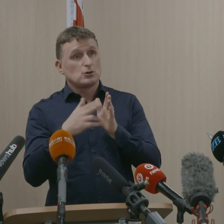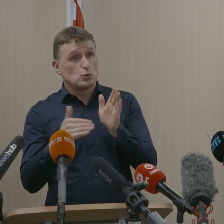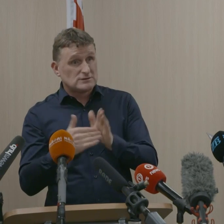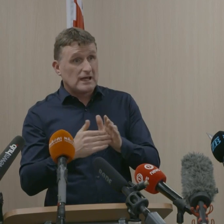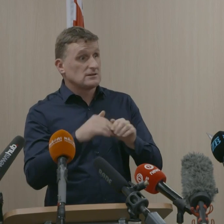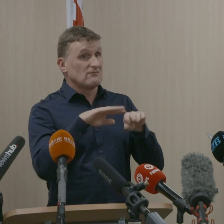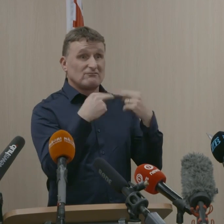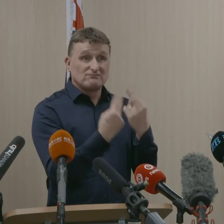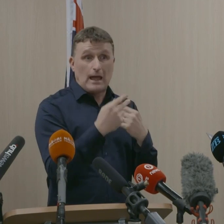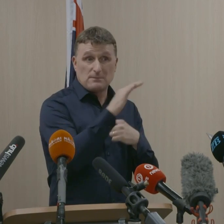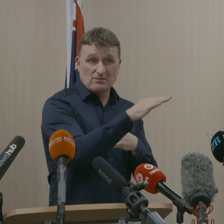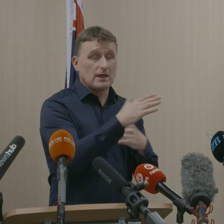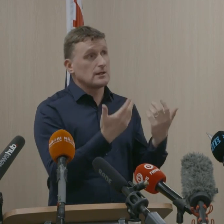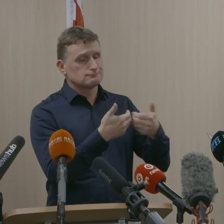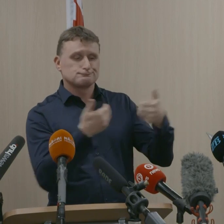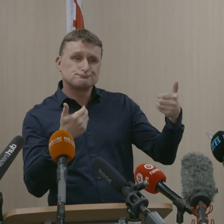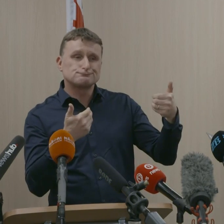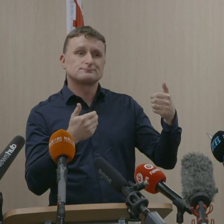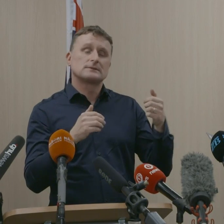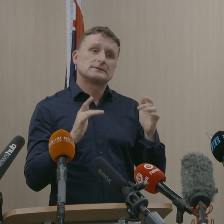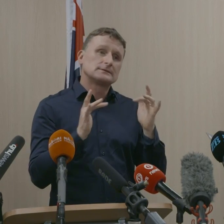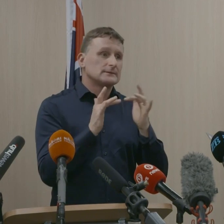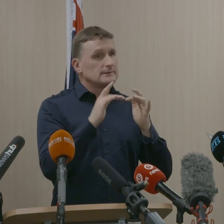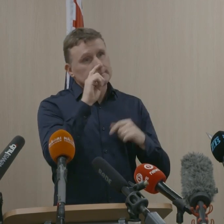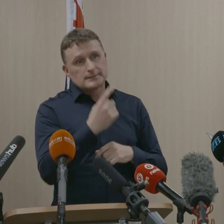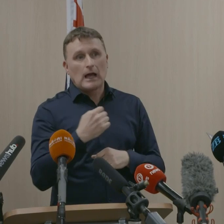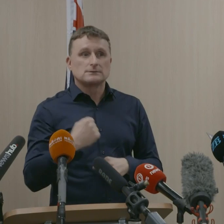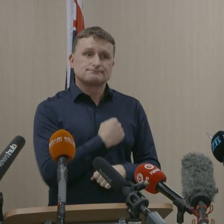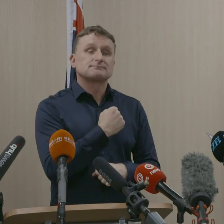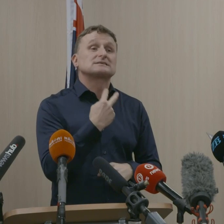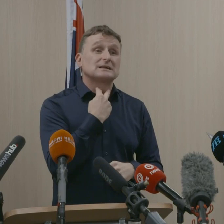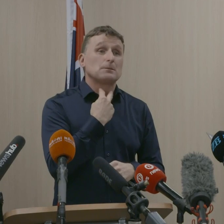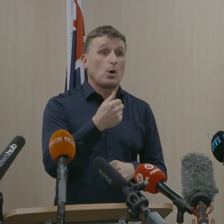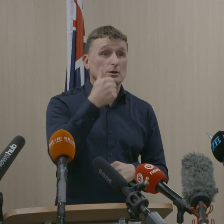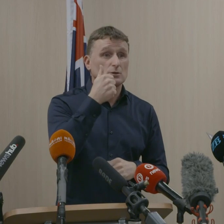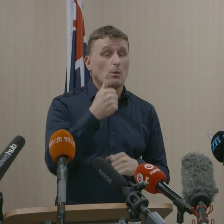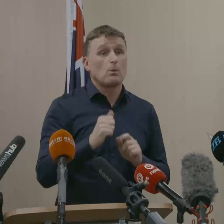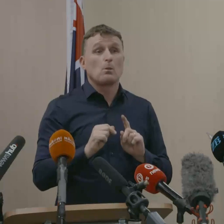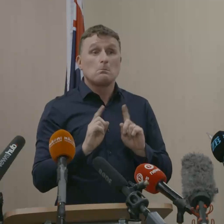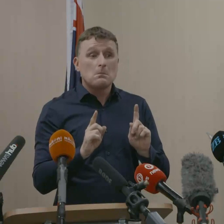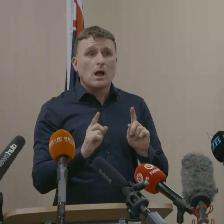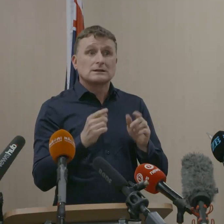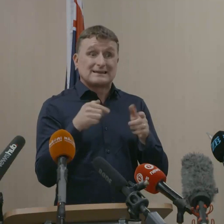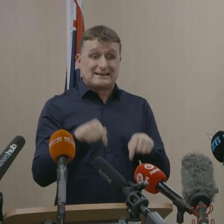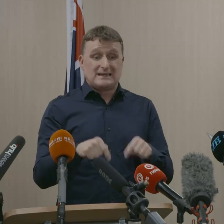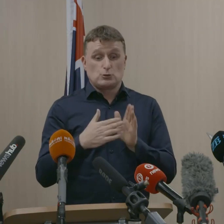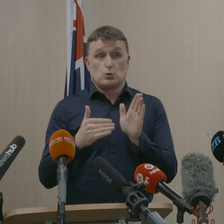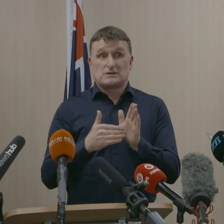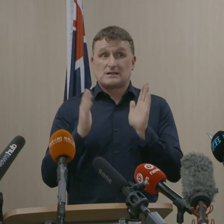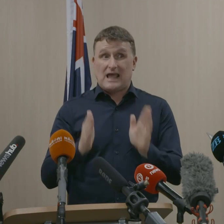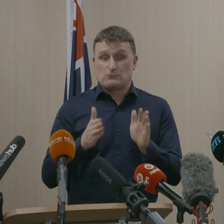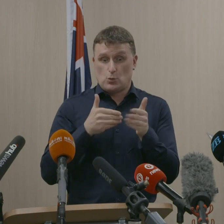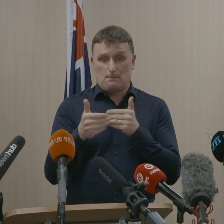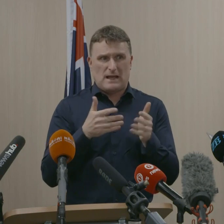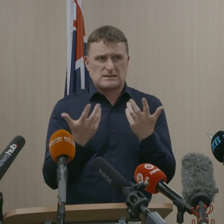and I know this announcement will be a disappointment to them. However, just as we have our alert settings for managing cases in New Zealand, we also have